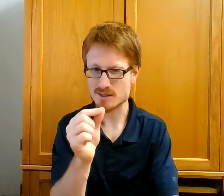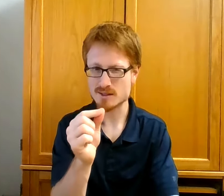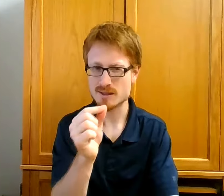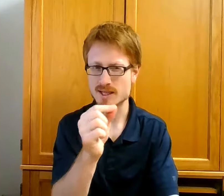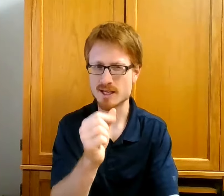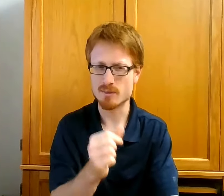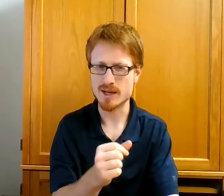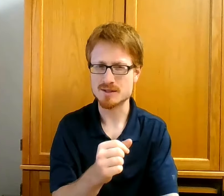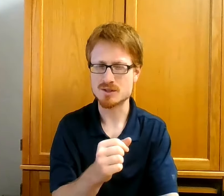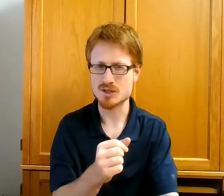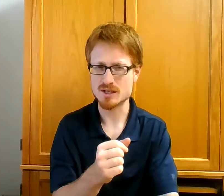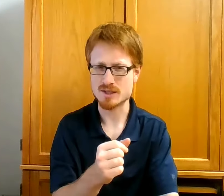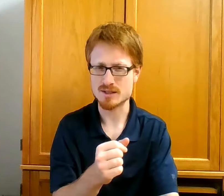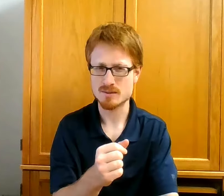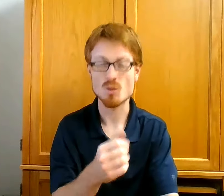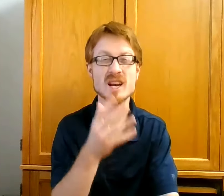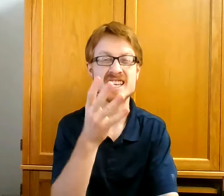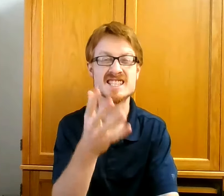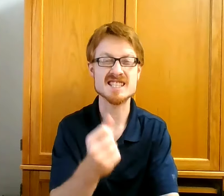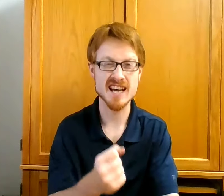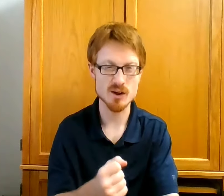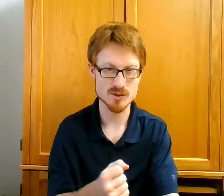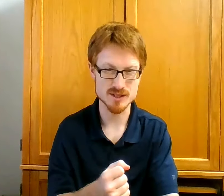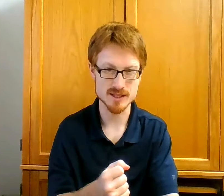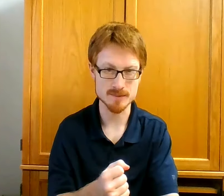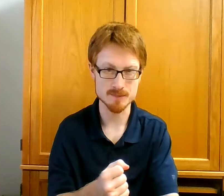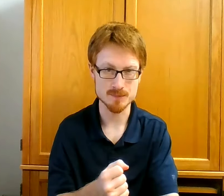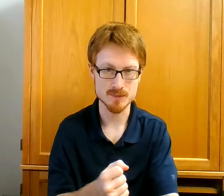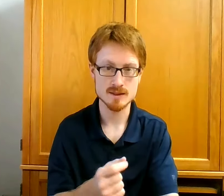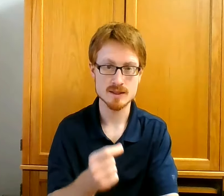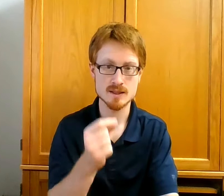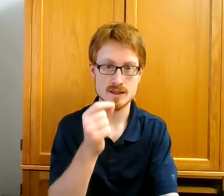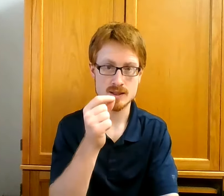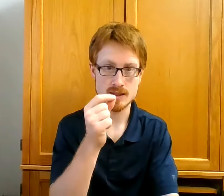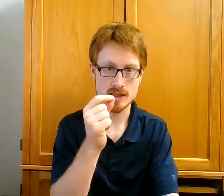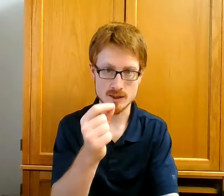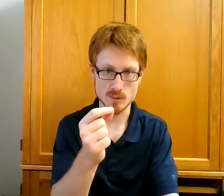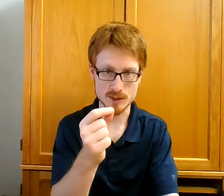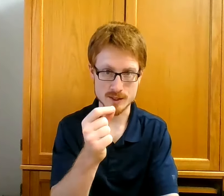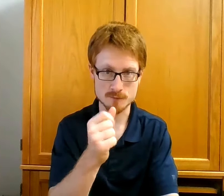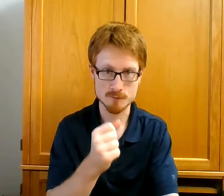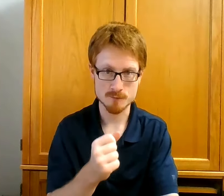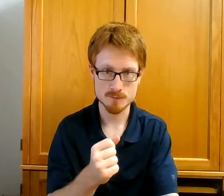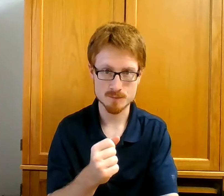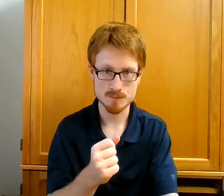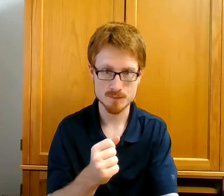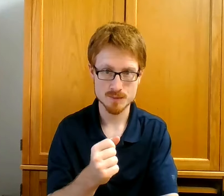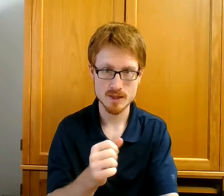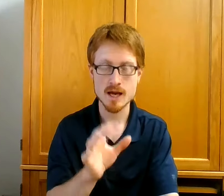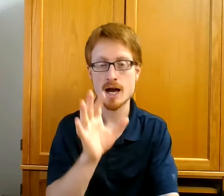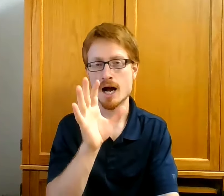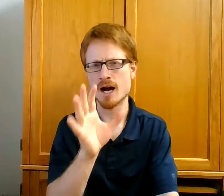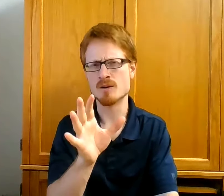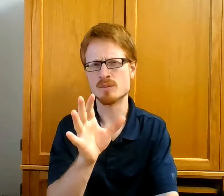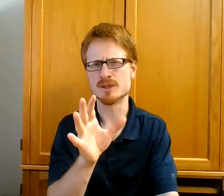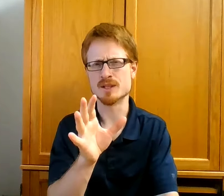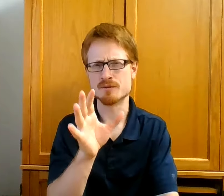and amazes Jesus? What astounds him? Unbelief. Unbelief